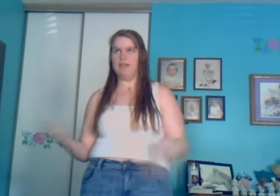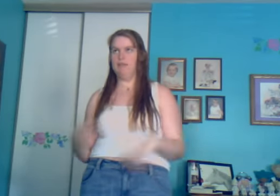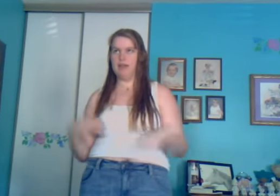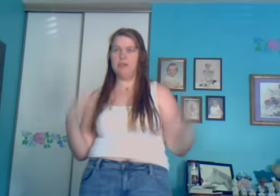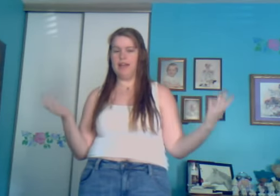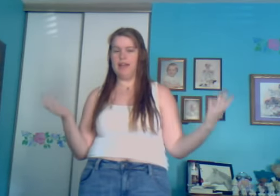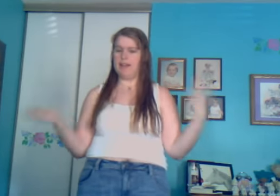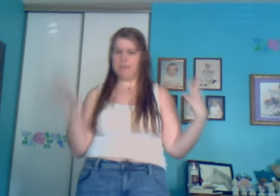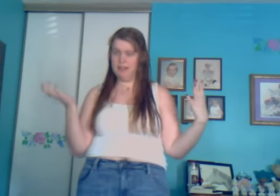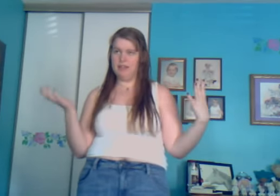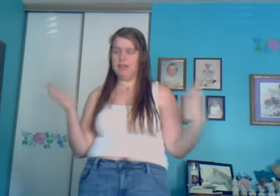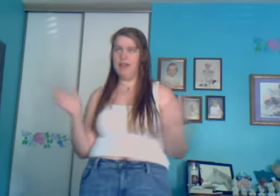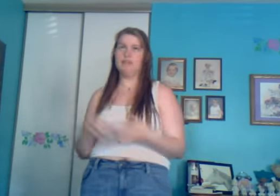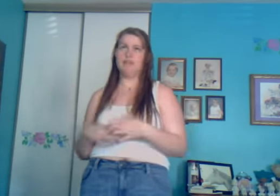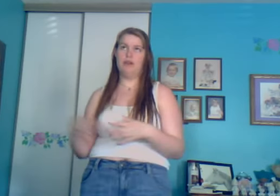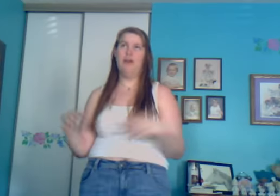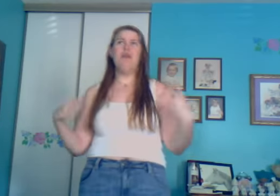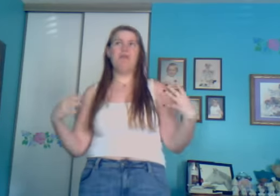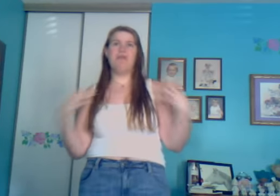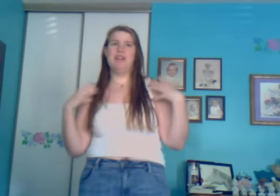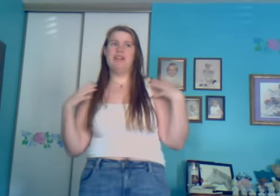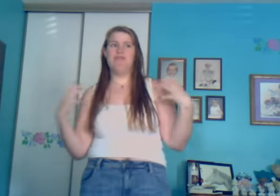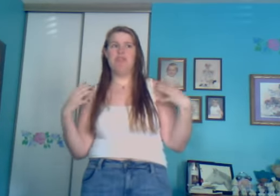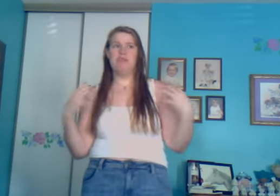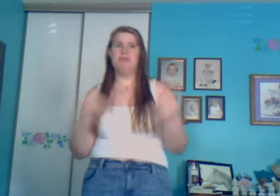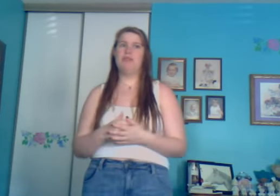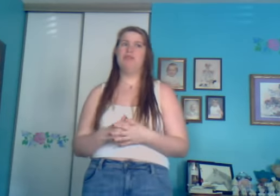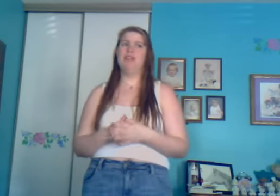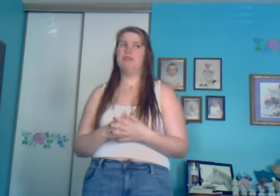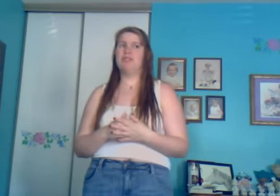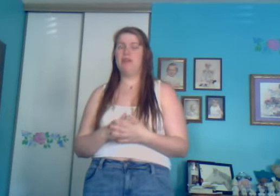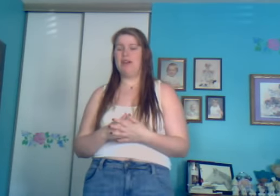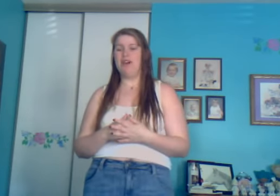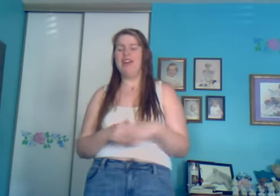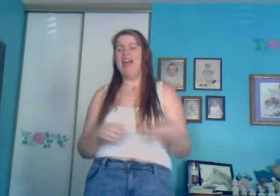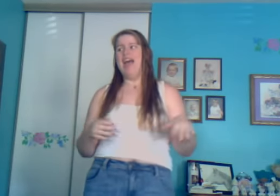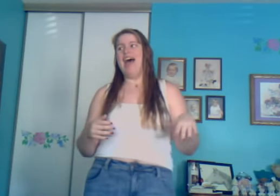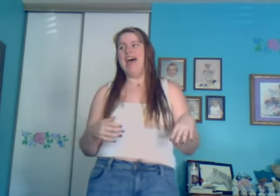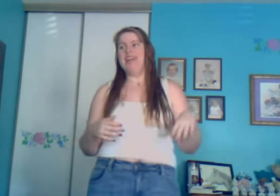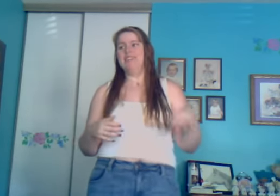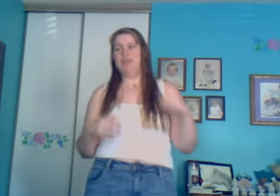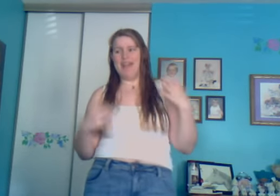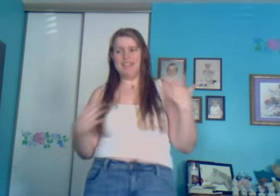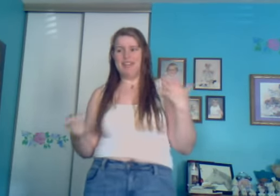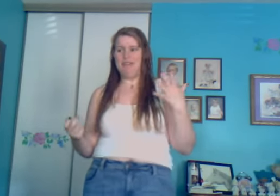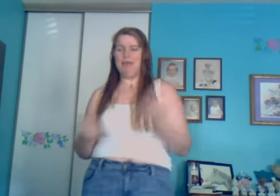without dying, like, a bazillion times. And so we're really confused. We don't really know what's going on, and we had to give up earlier